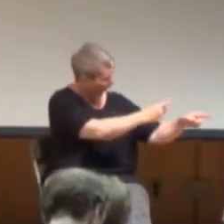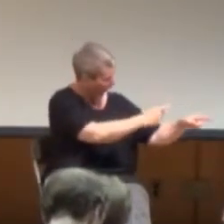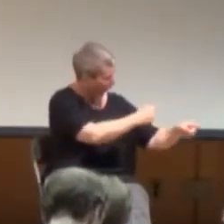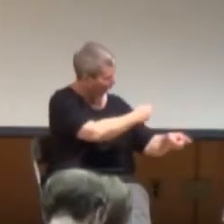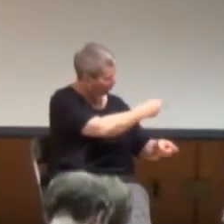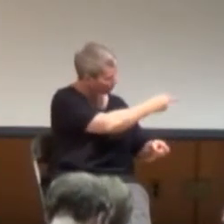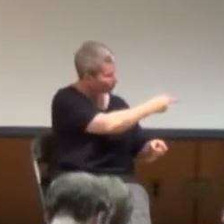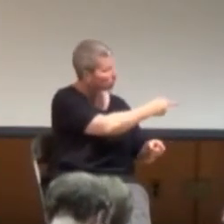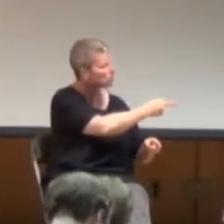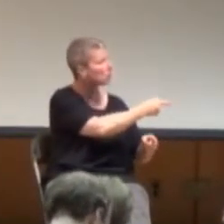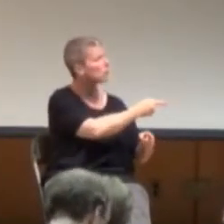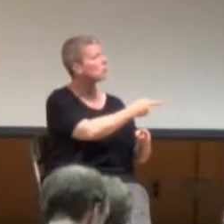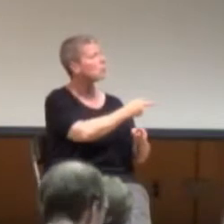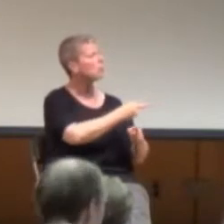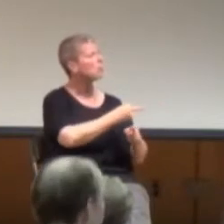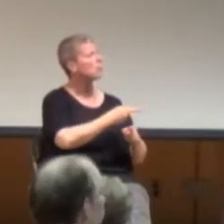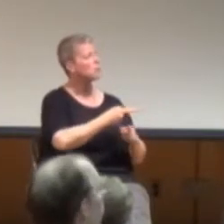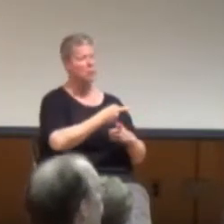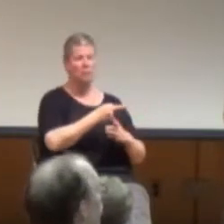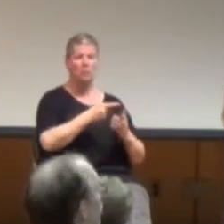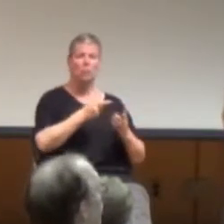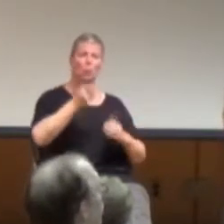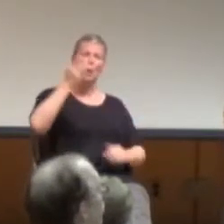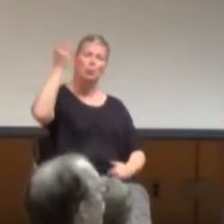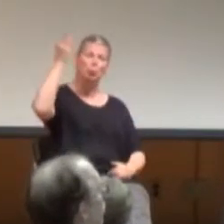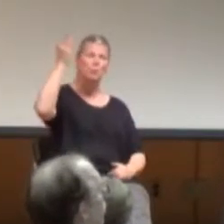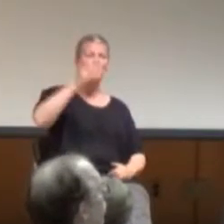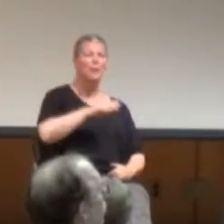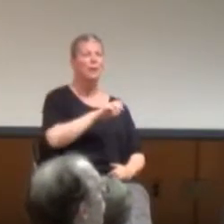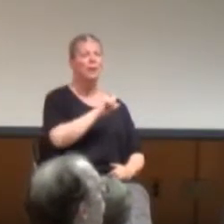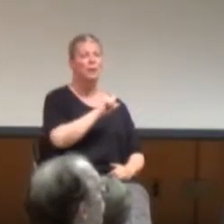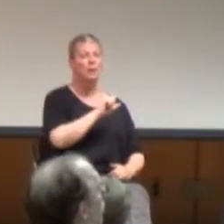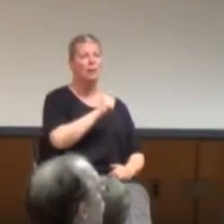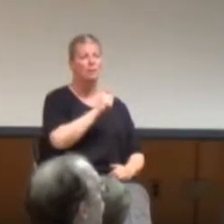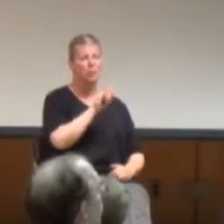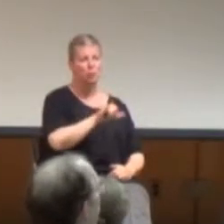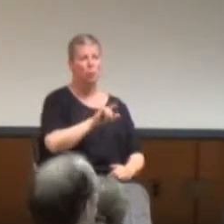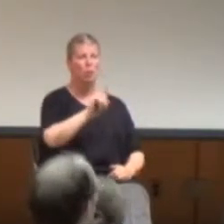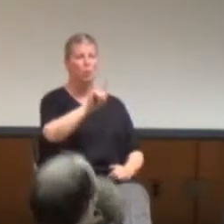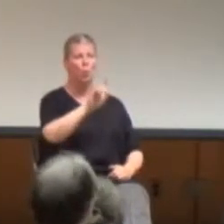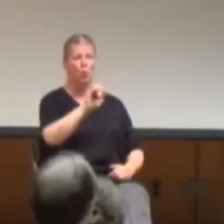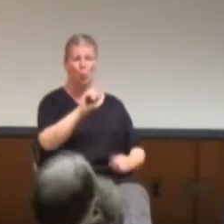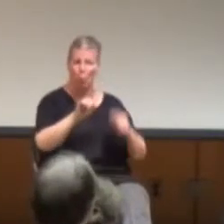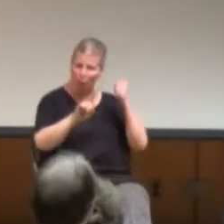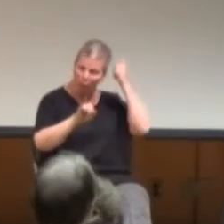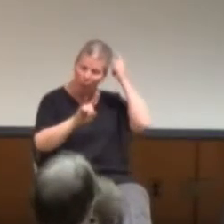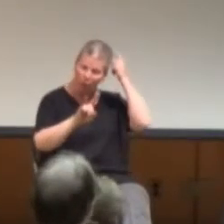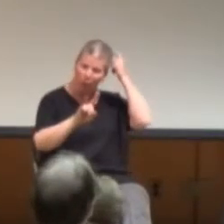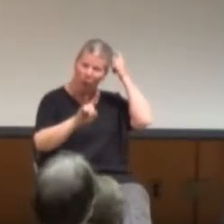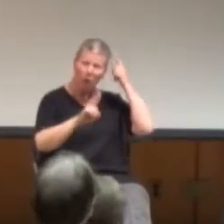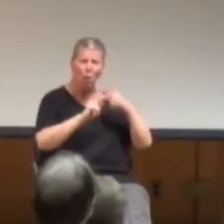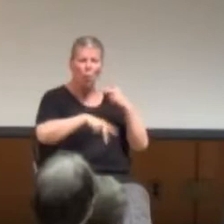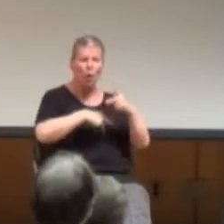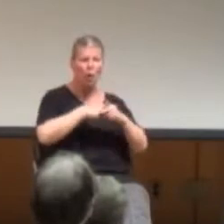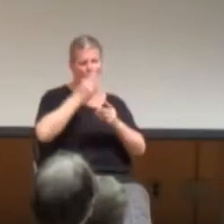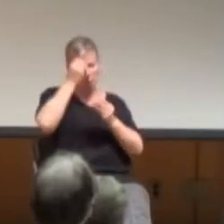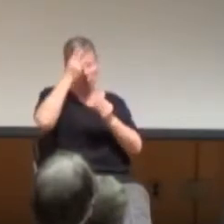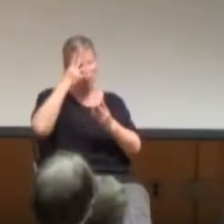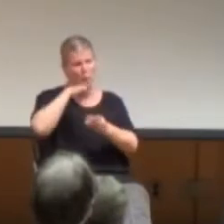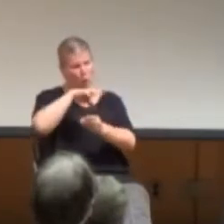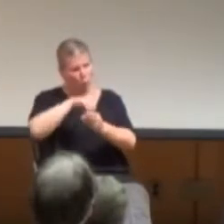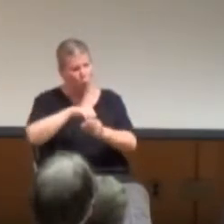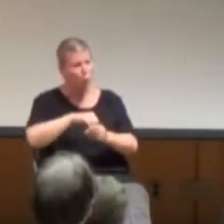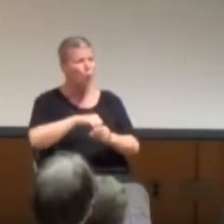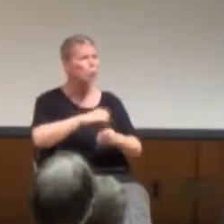the information that we choose to present in one-on-one sort of presentations? Okay. That's very interesting.